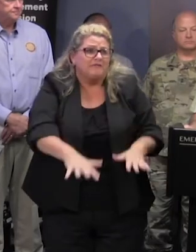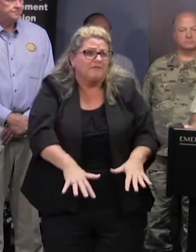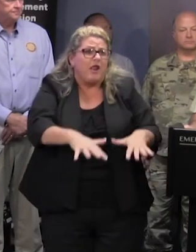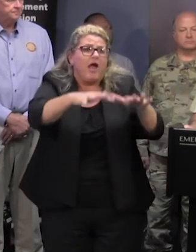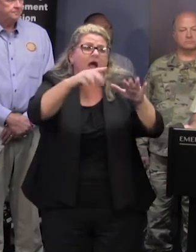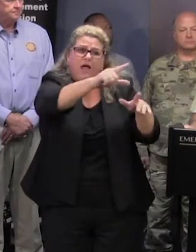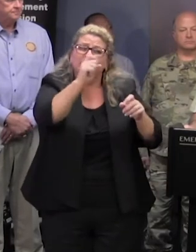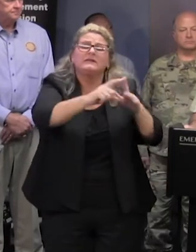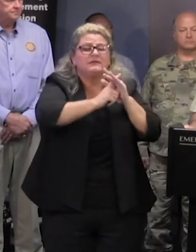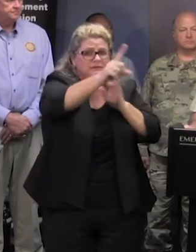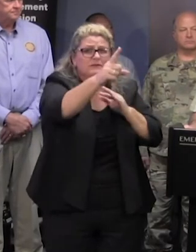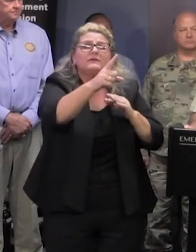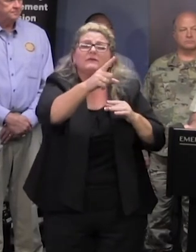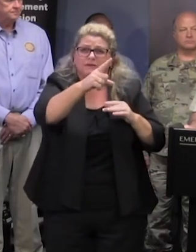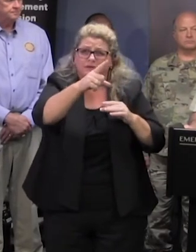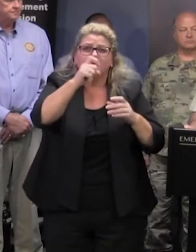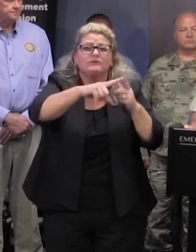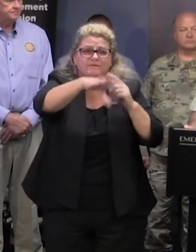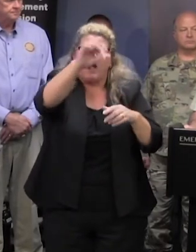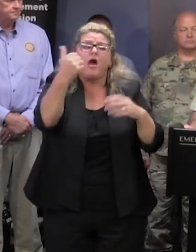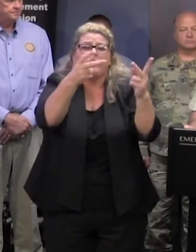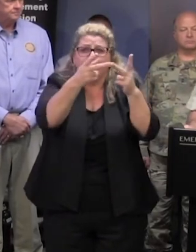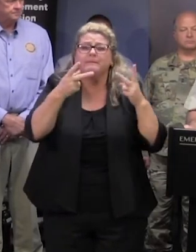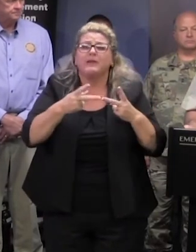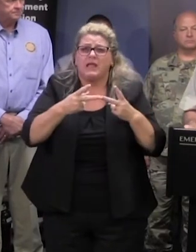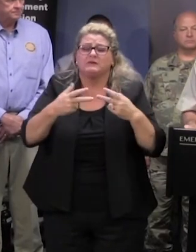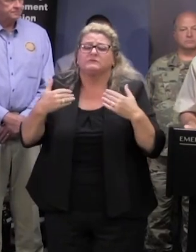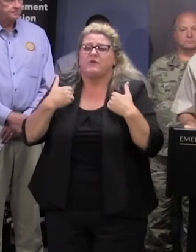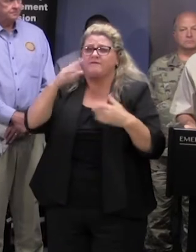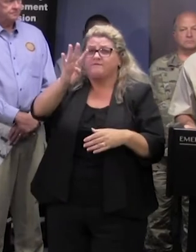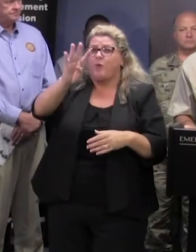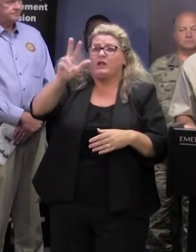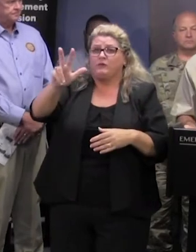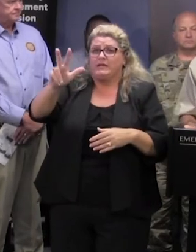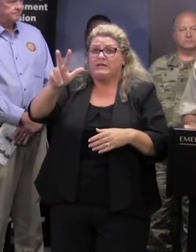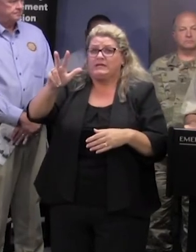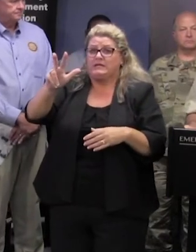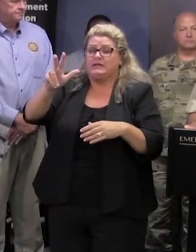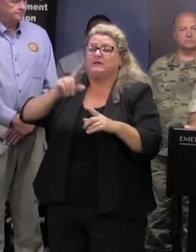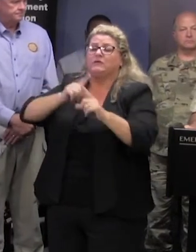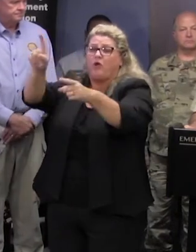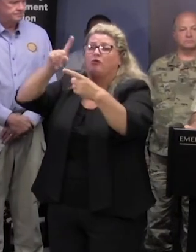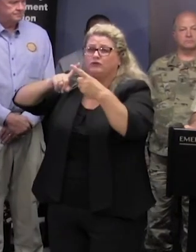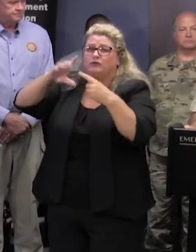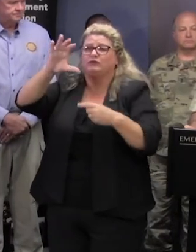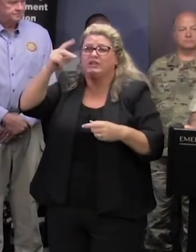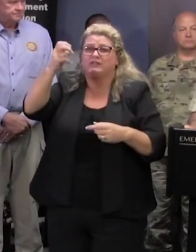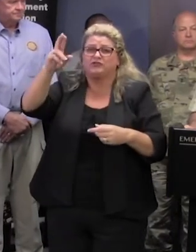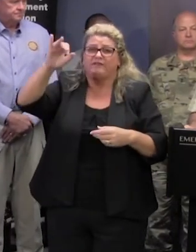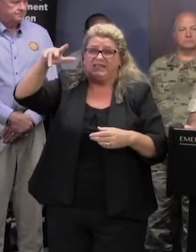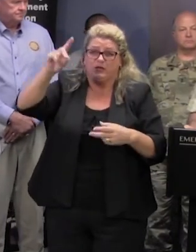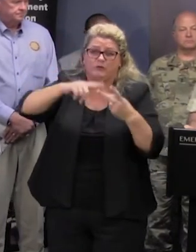leave and seek seek other shelter currently we have 43 assigned to chesterfield county we have 10 in